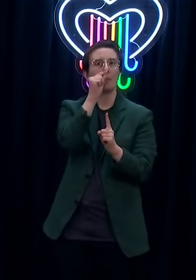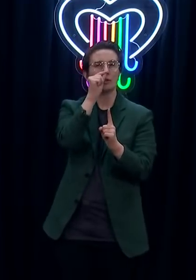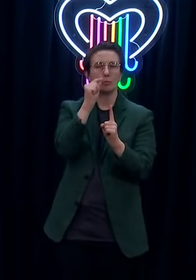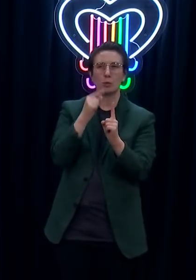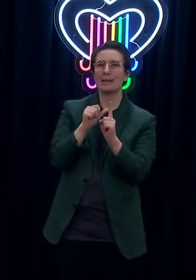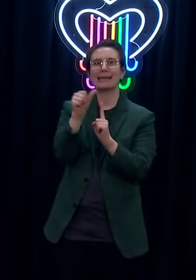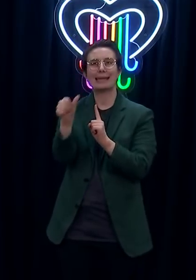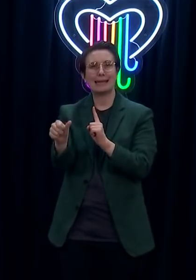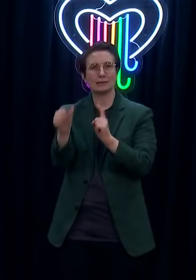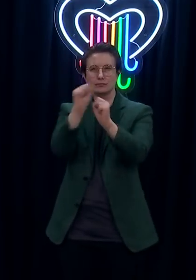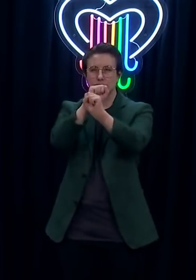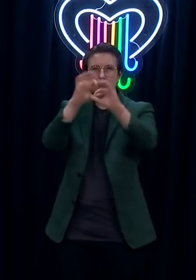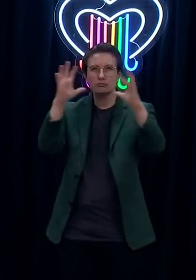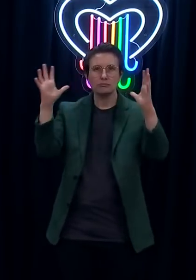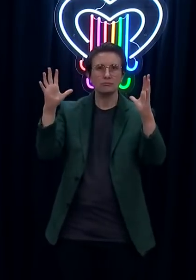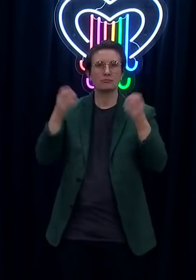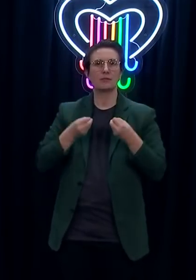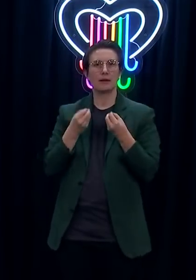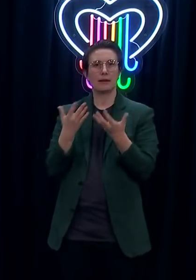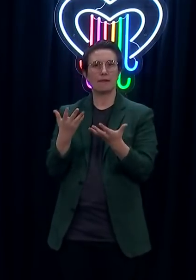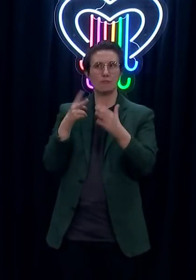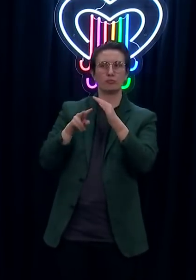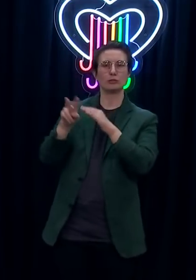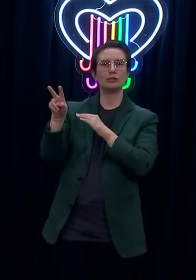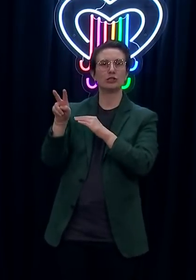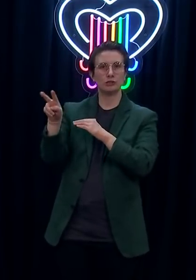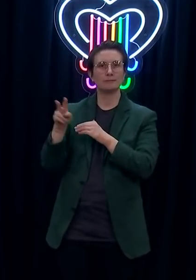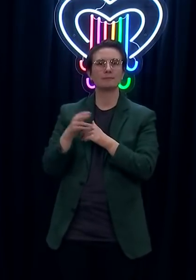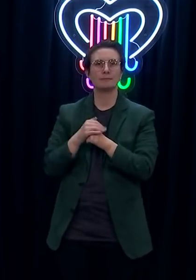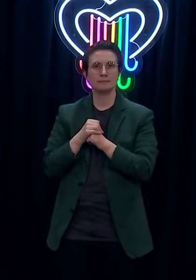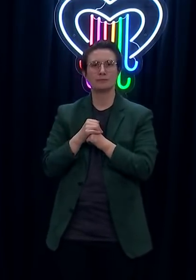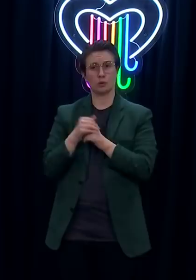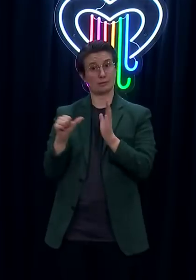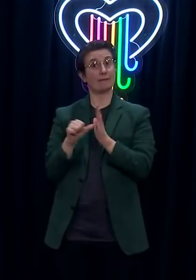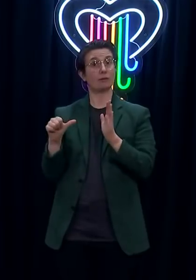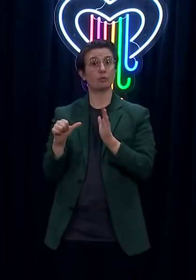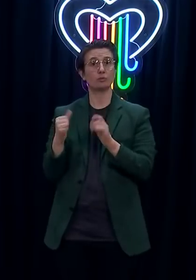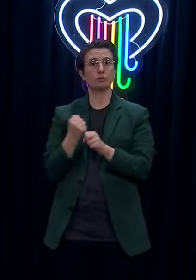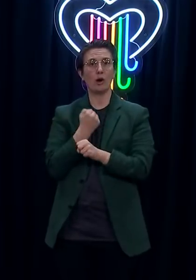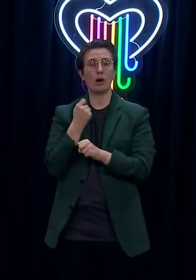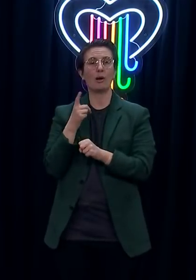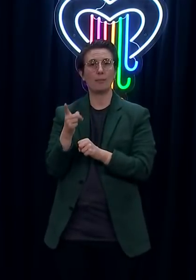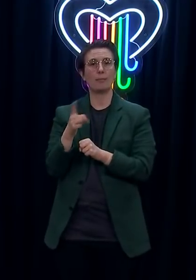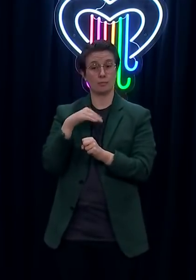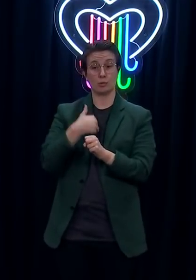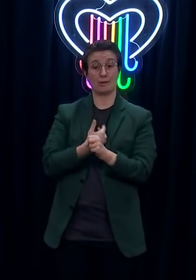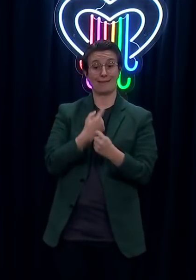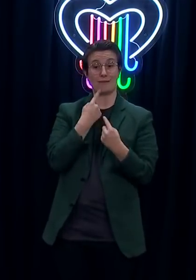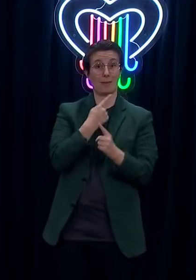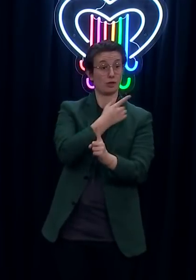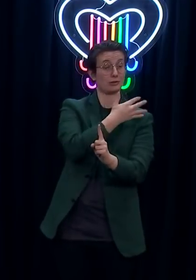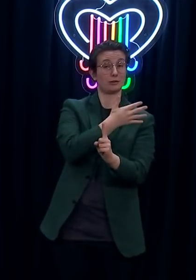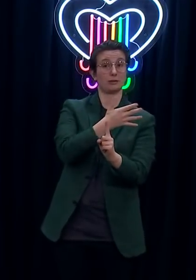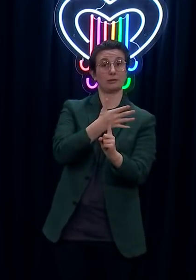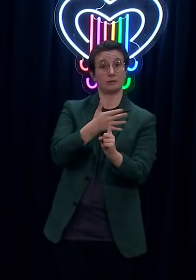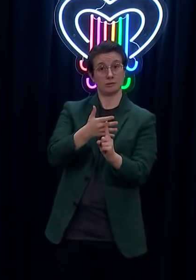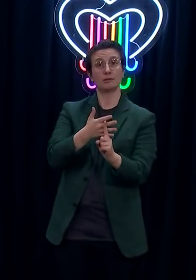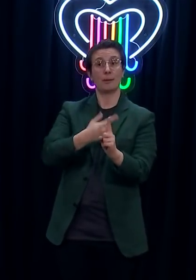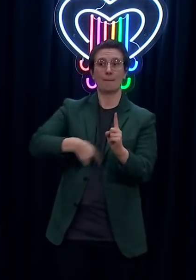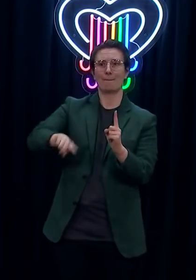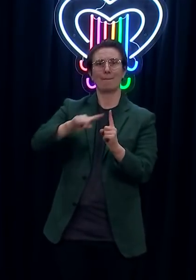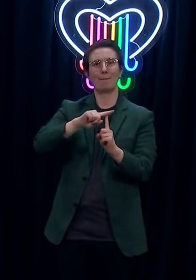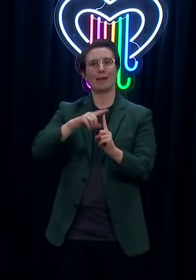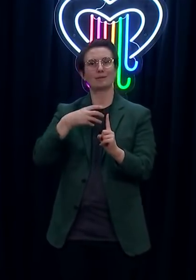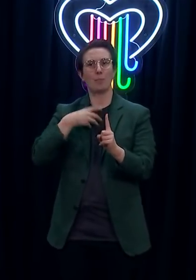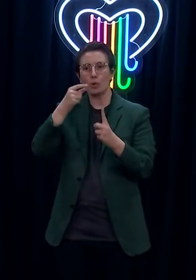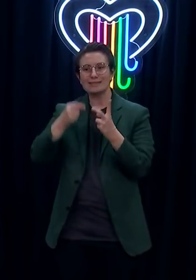numbers and you almost need to be able to pick up some of the intricacies of the outbreak, including size of households, to really be able